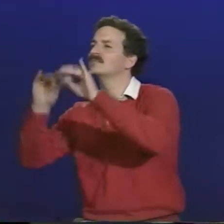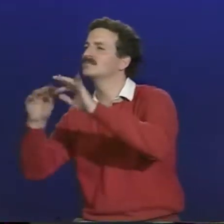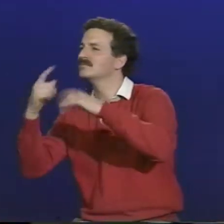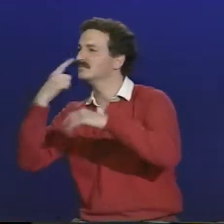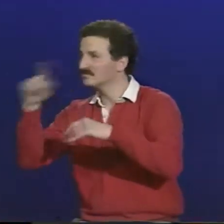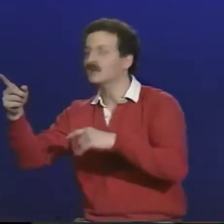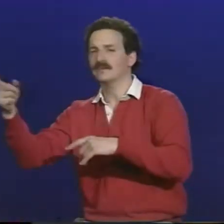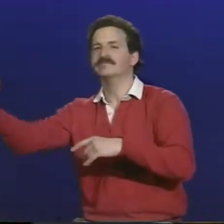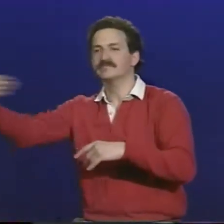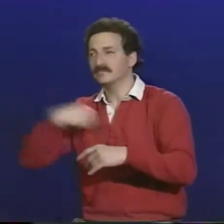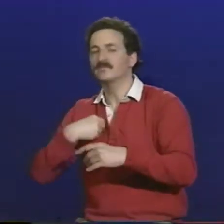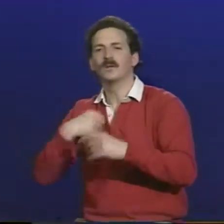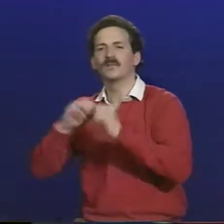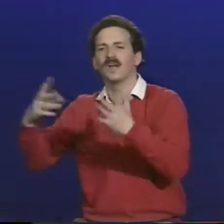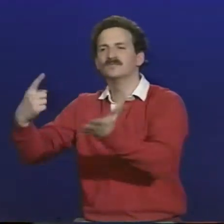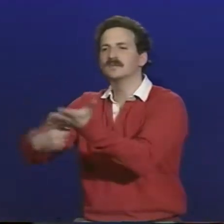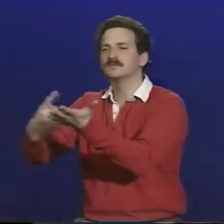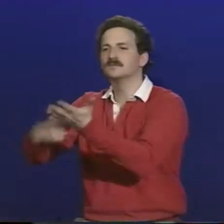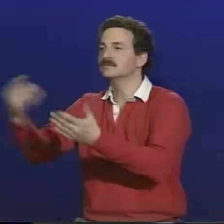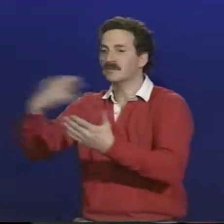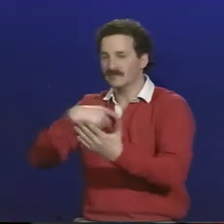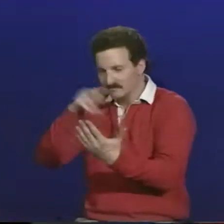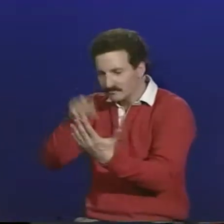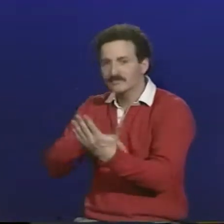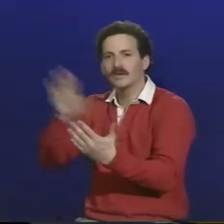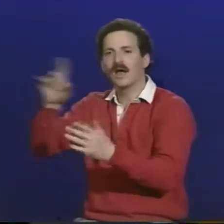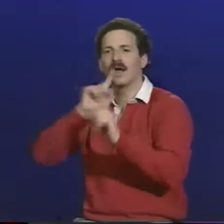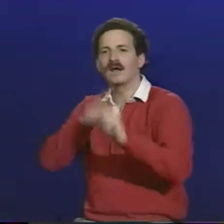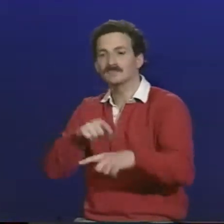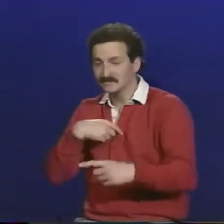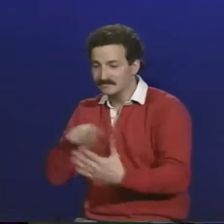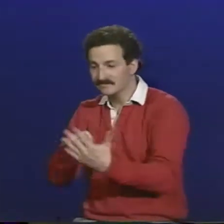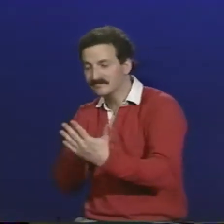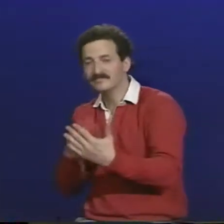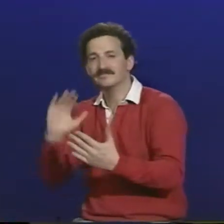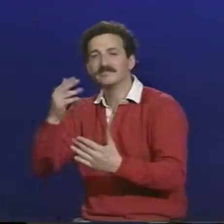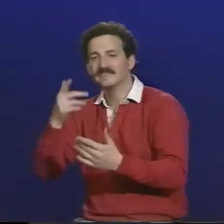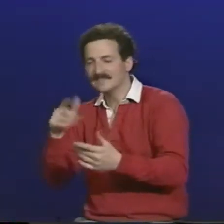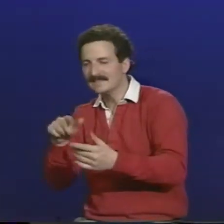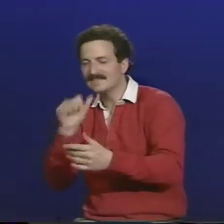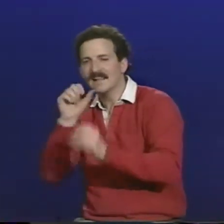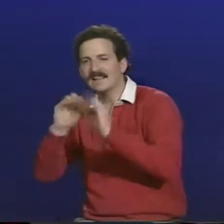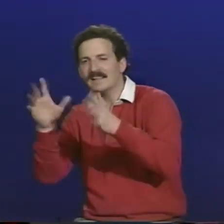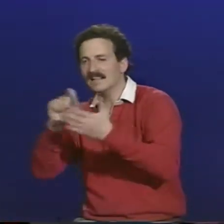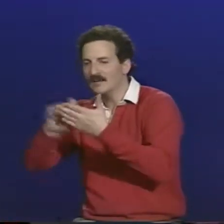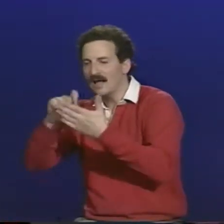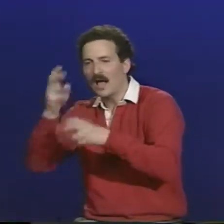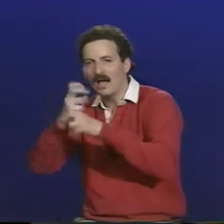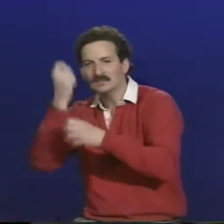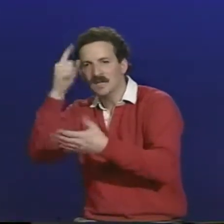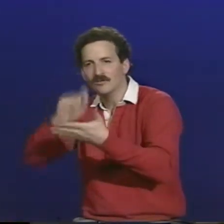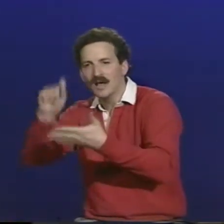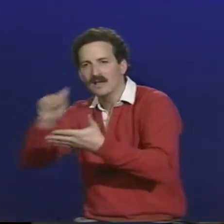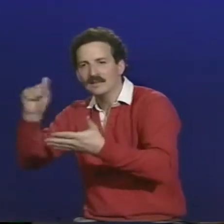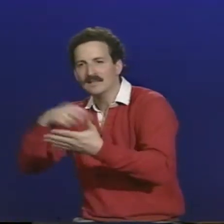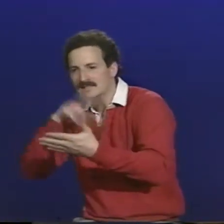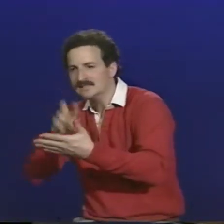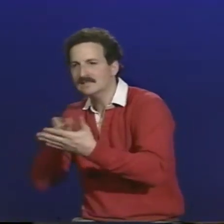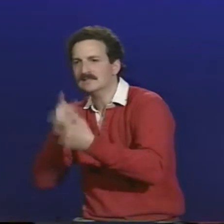questions. I didn't have that option at the American University. I did have one student who lent me their notes or rather the answers to the comp questions that might appear